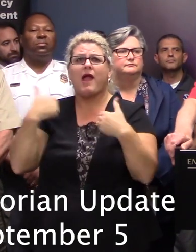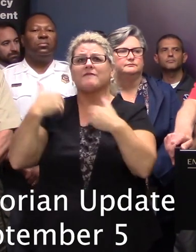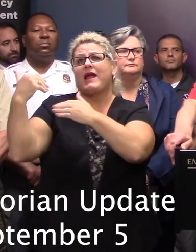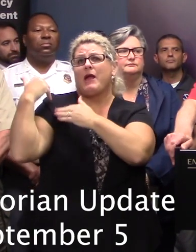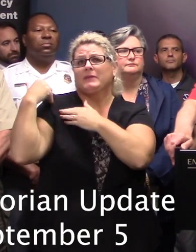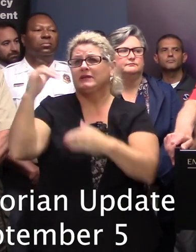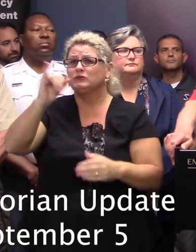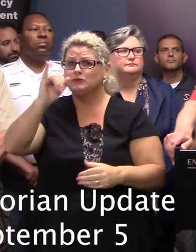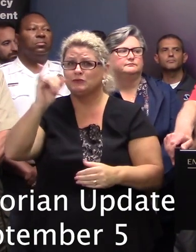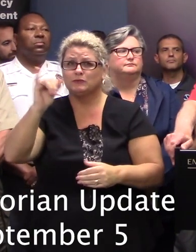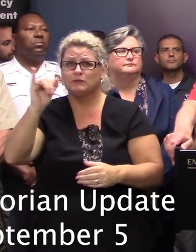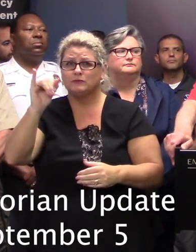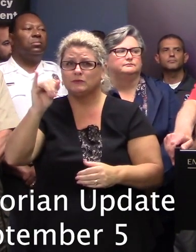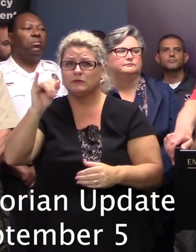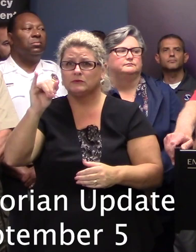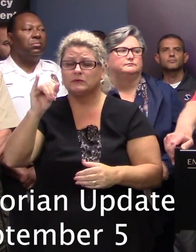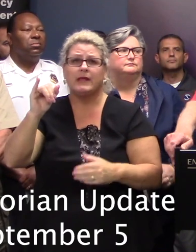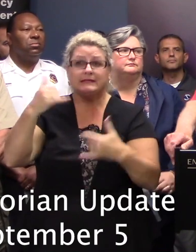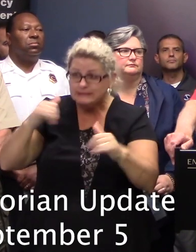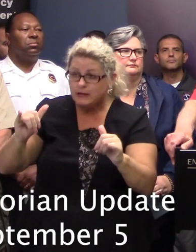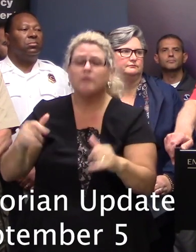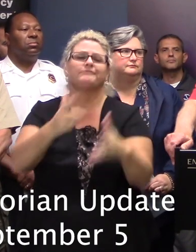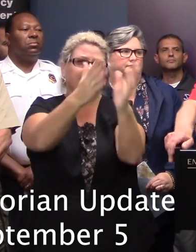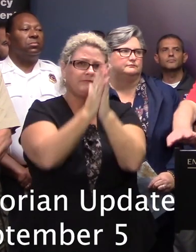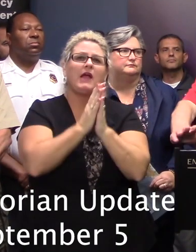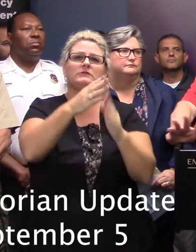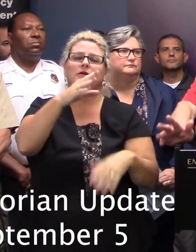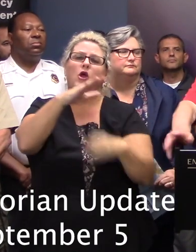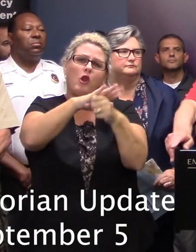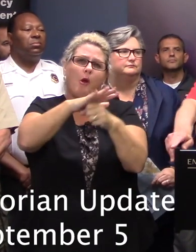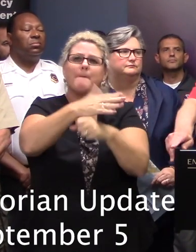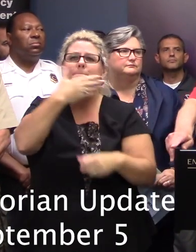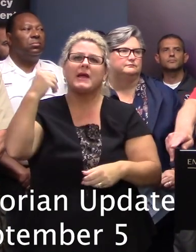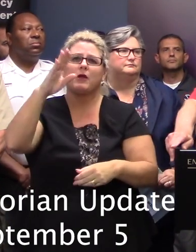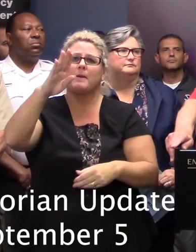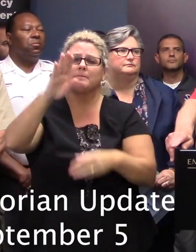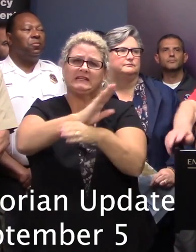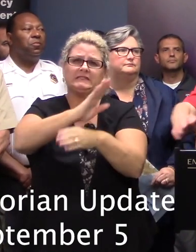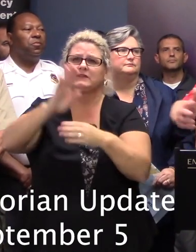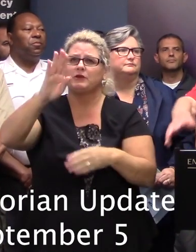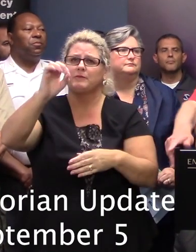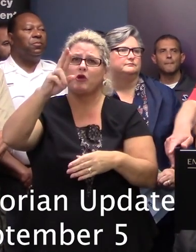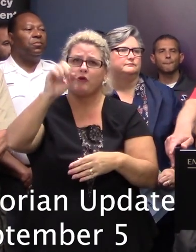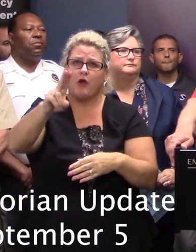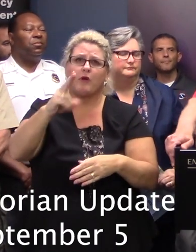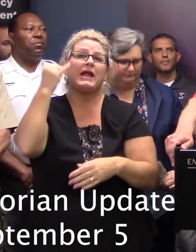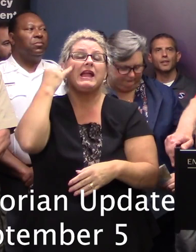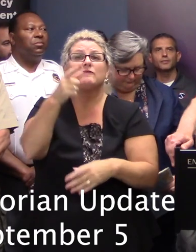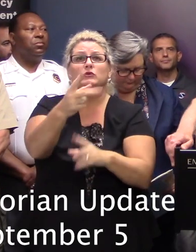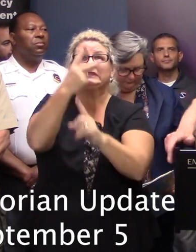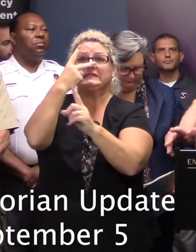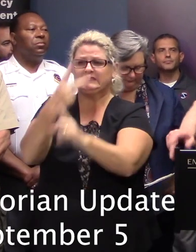And then check with your local Better Business Bureau. If you see someone that is committing some fraudulent